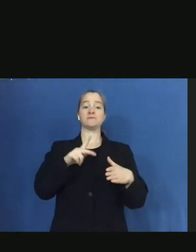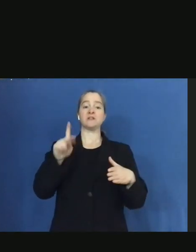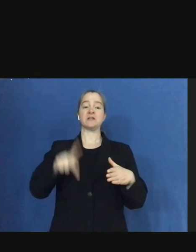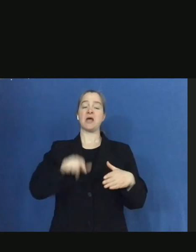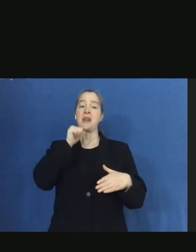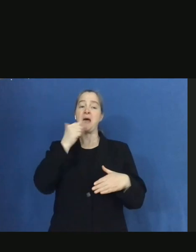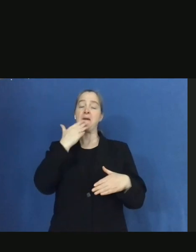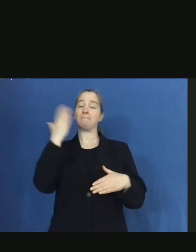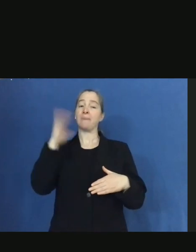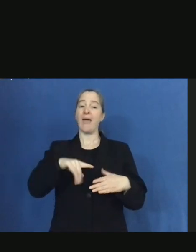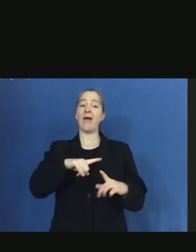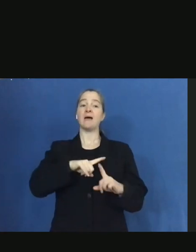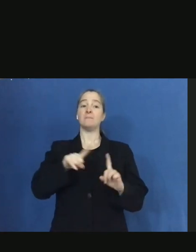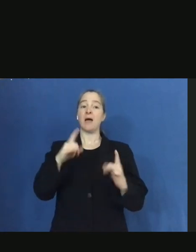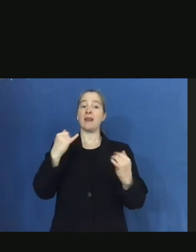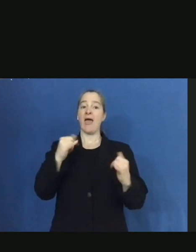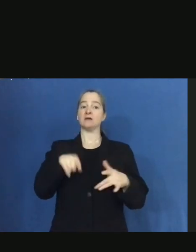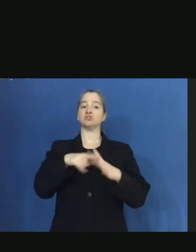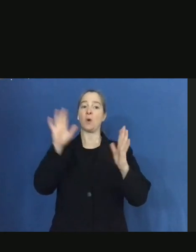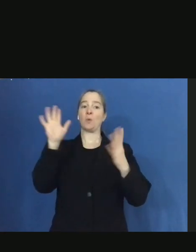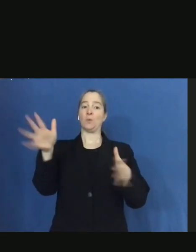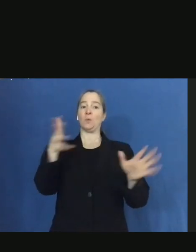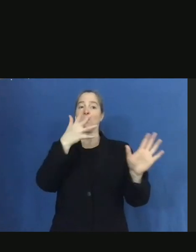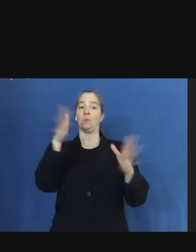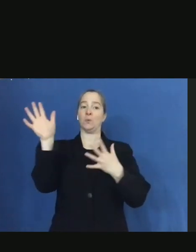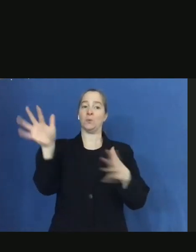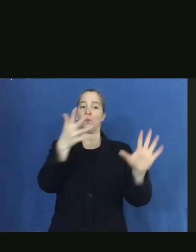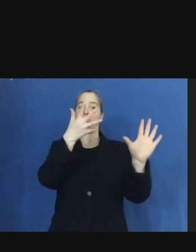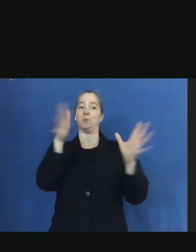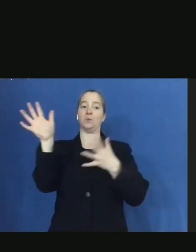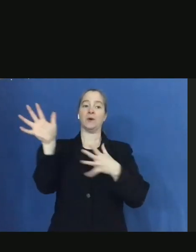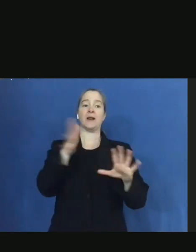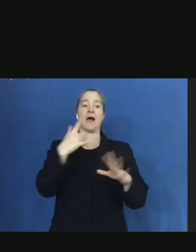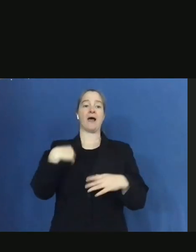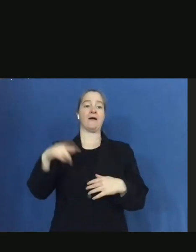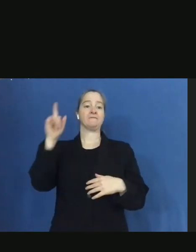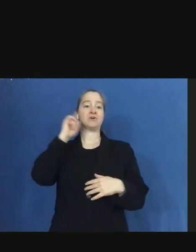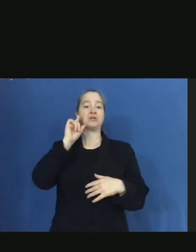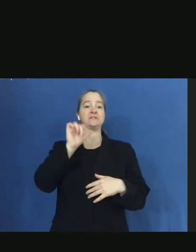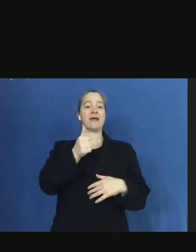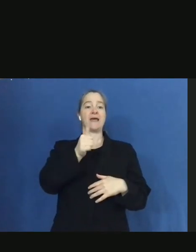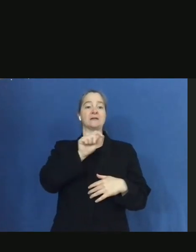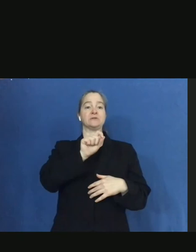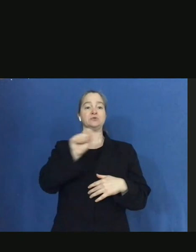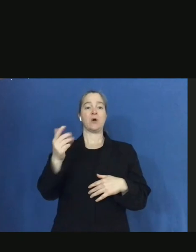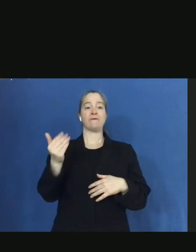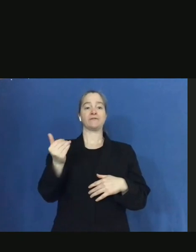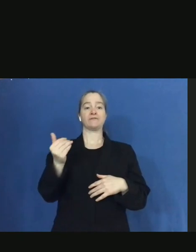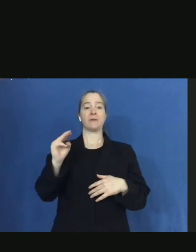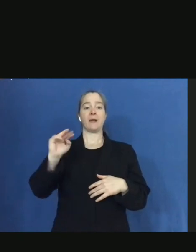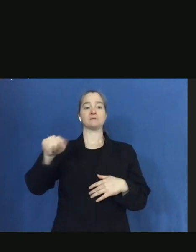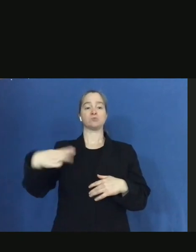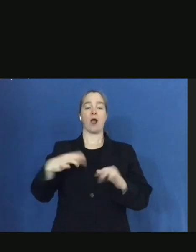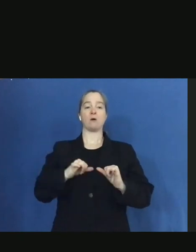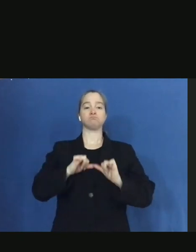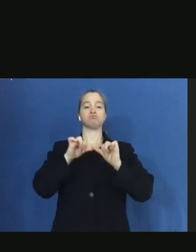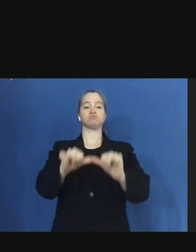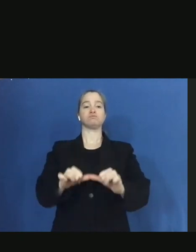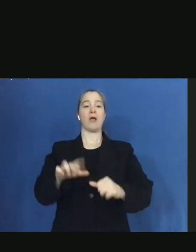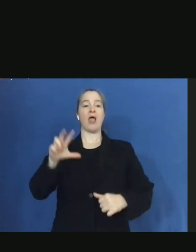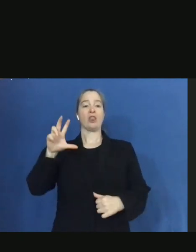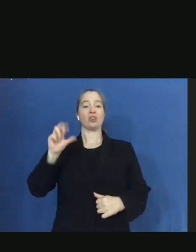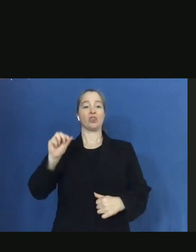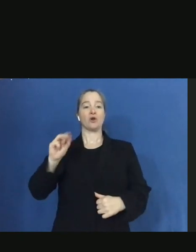high winds that we're seeing in Philadelphia right now with I'm hearing of 10 to 15 miles per hour sustained and 30 miles per hour